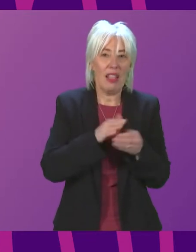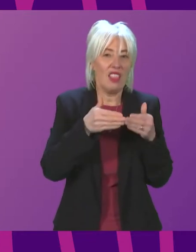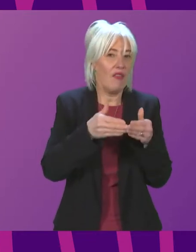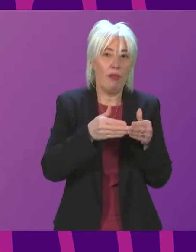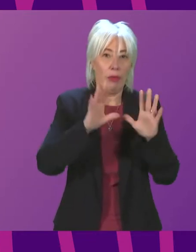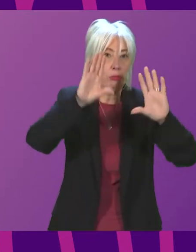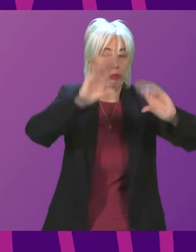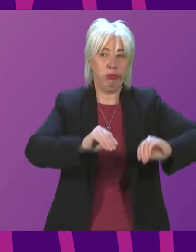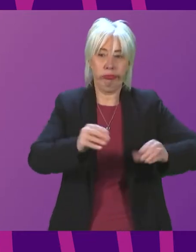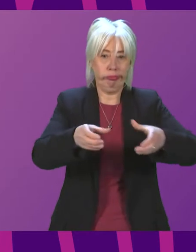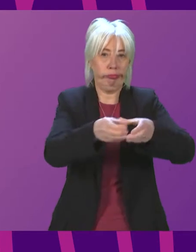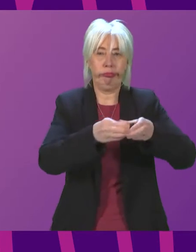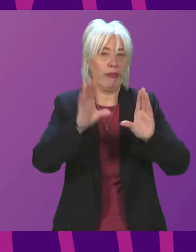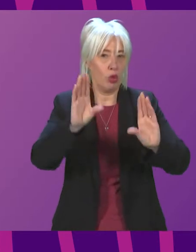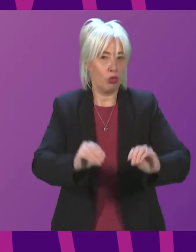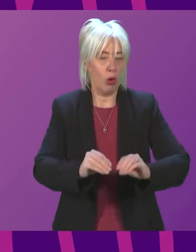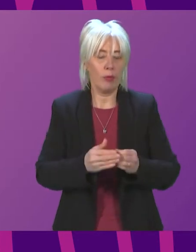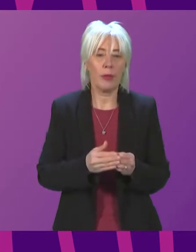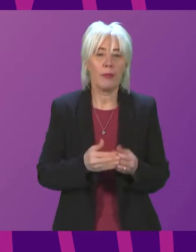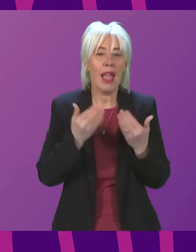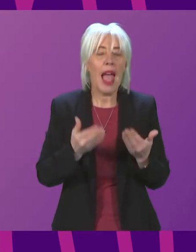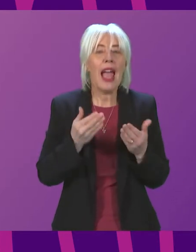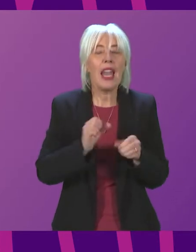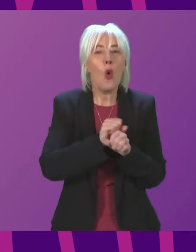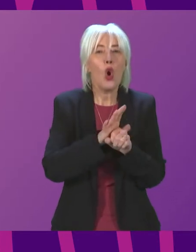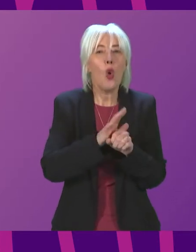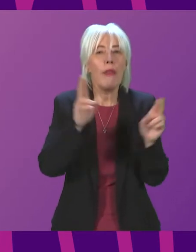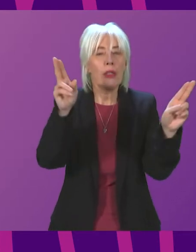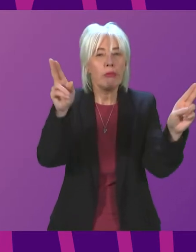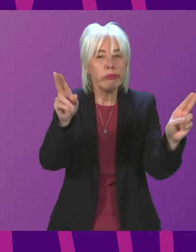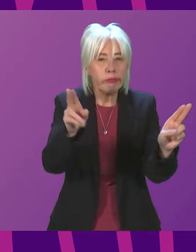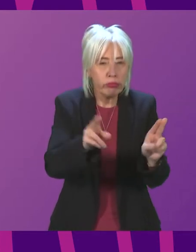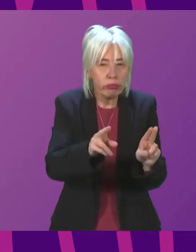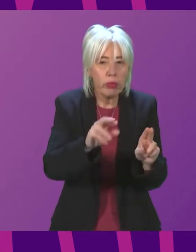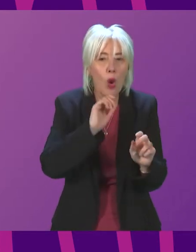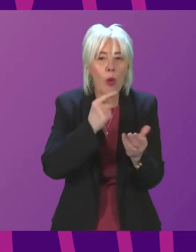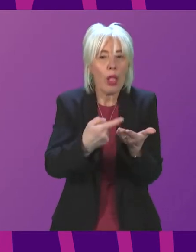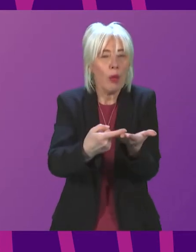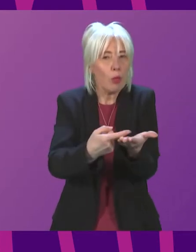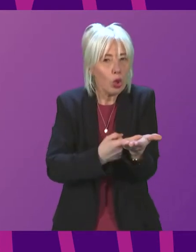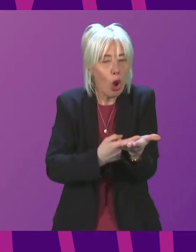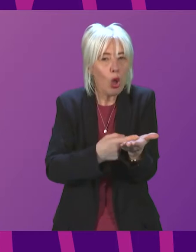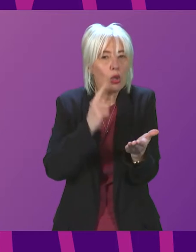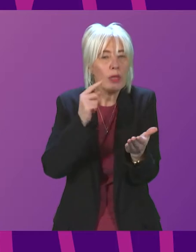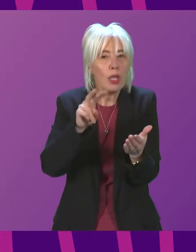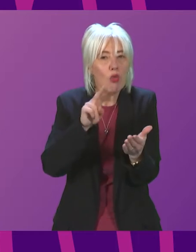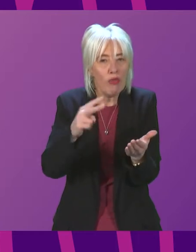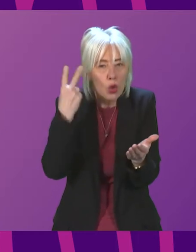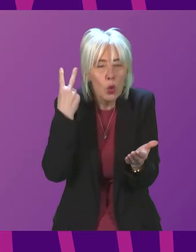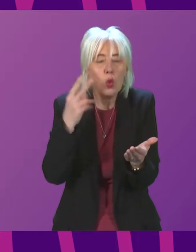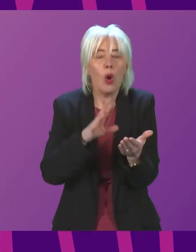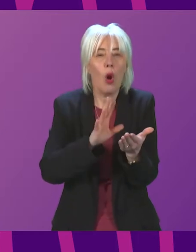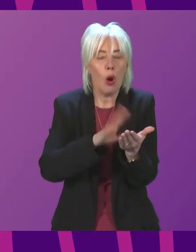Now that the pandemic is receding how soon will these increasingly unnecessary protocols be reviewed and one hopes discontinued.